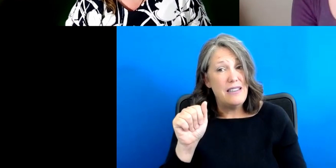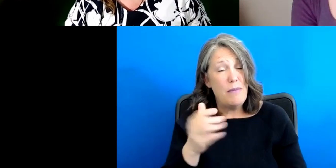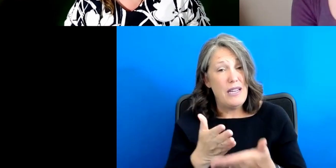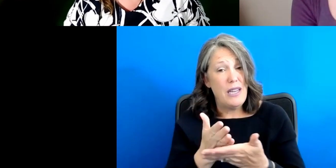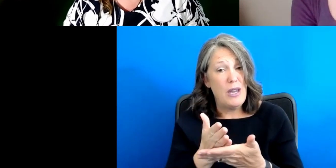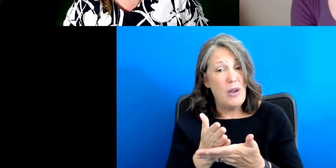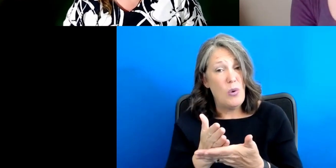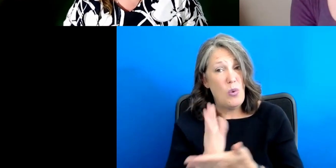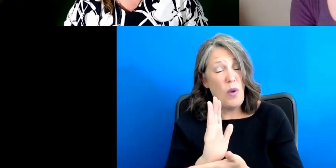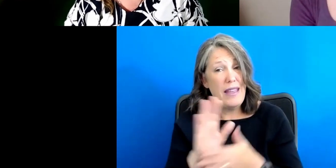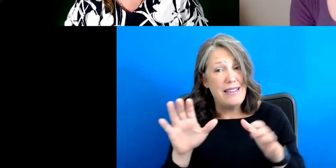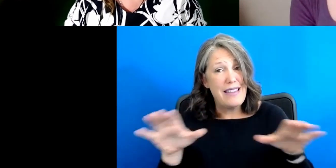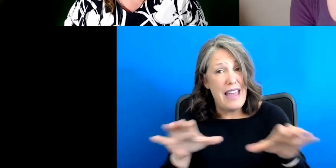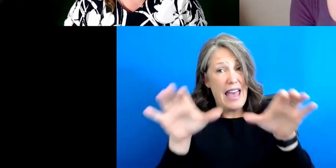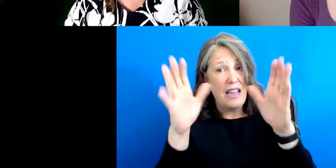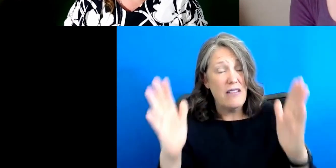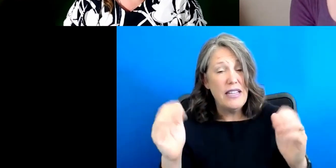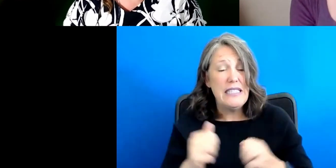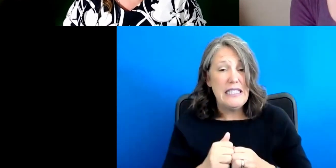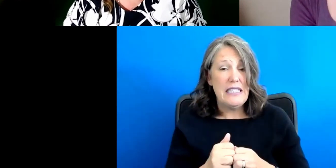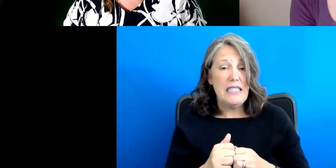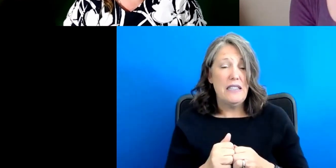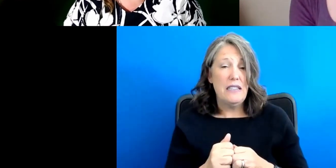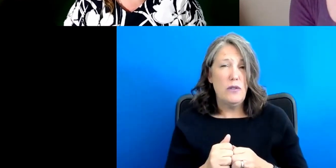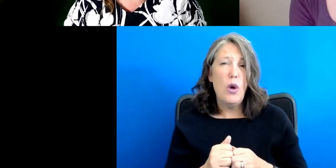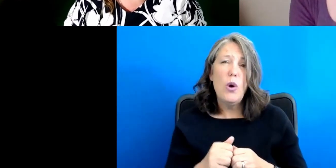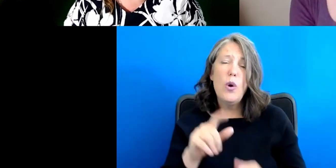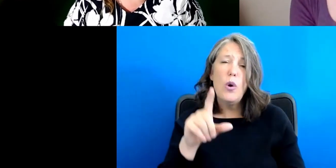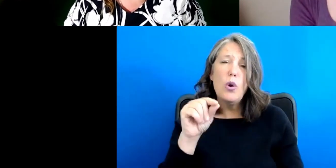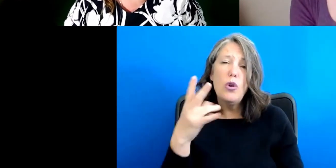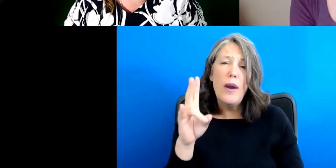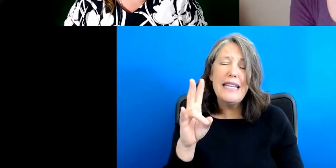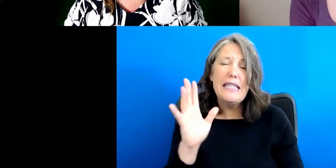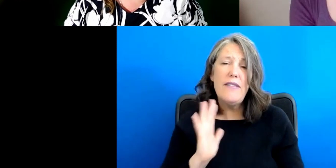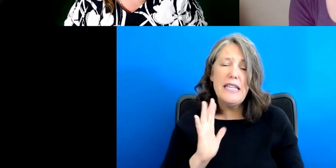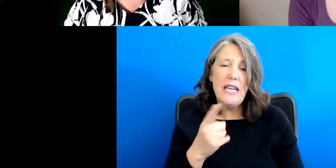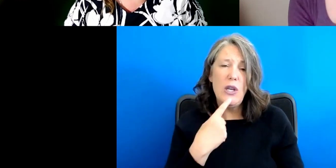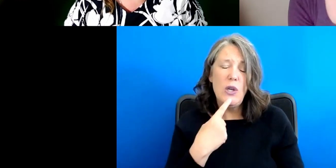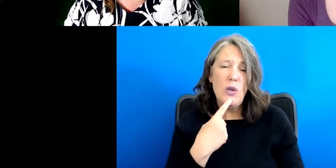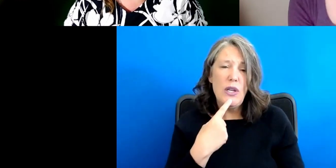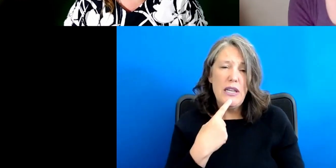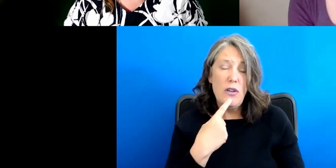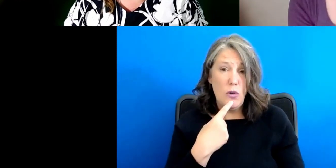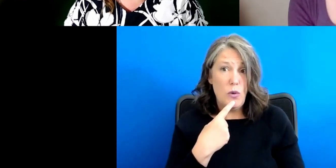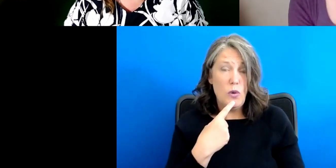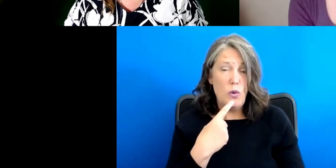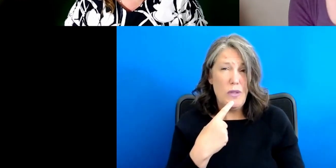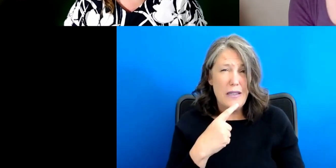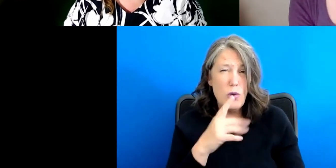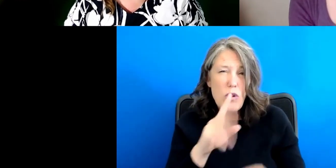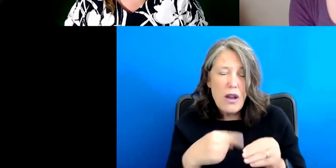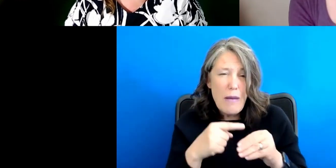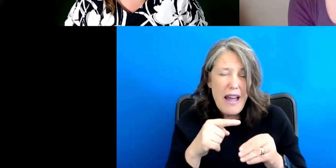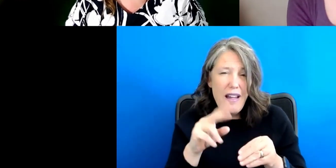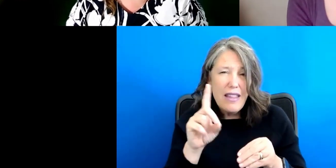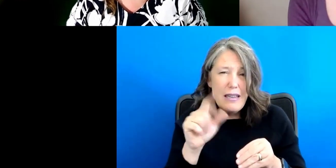activist, um, back in 2017, um, you said held a disabilities rights conference, uh, in